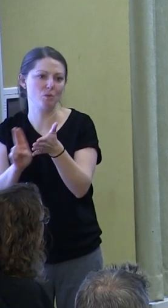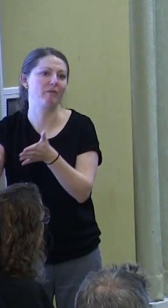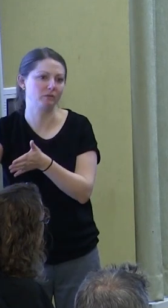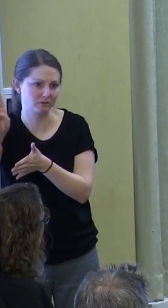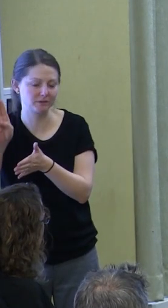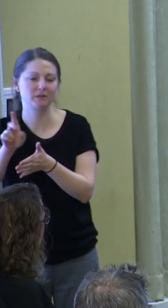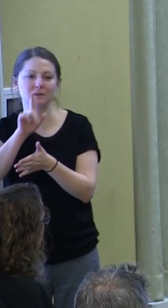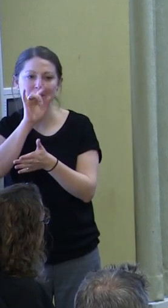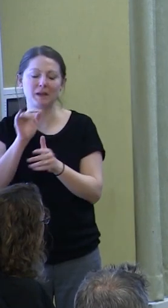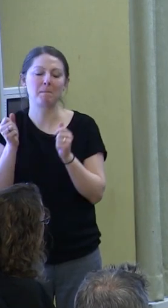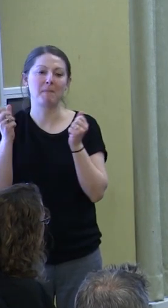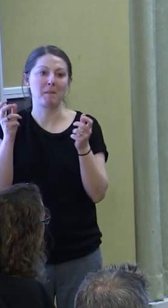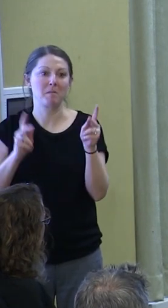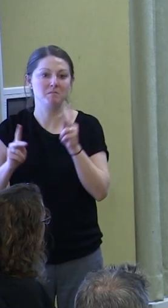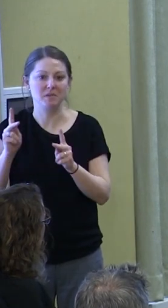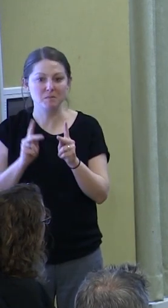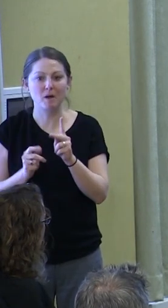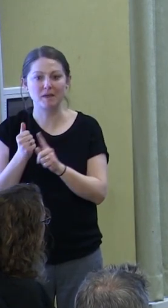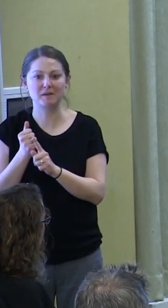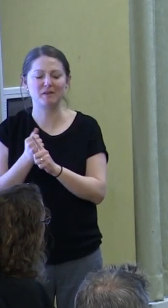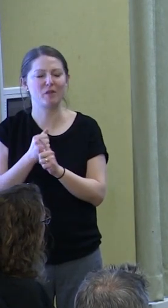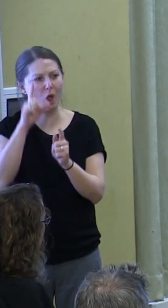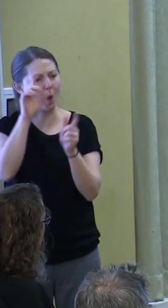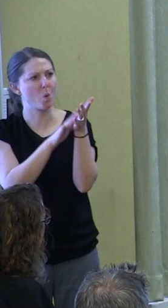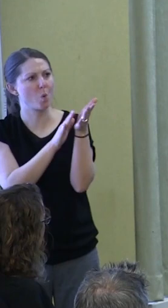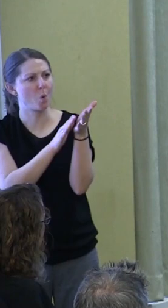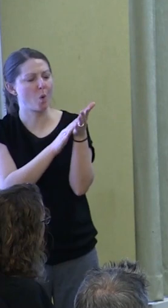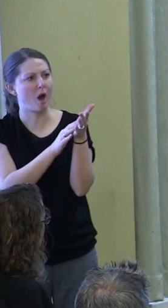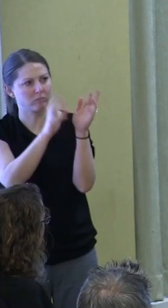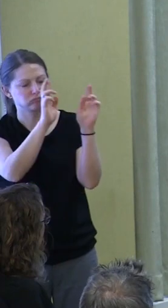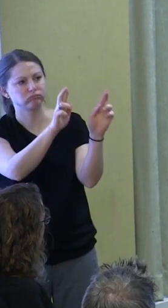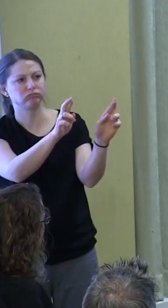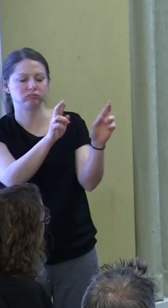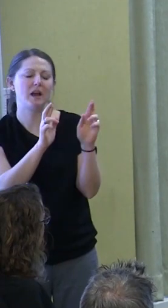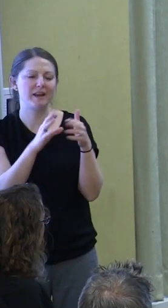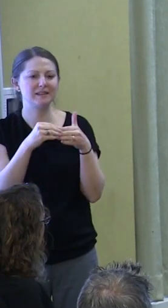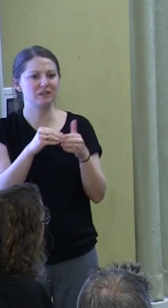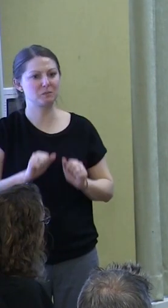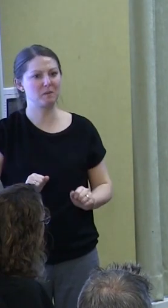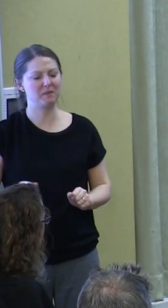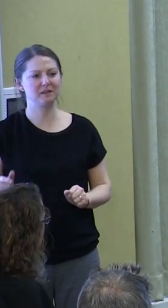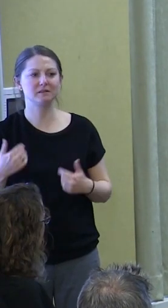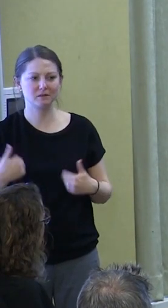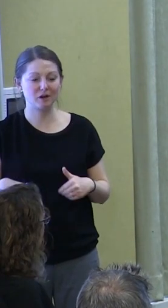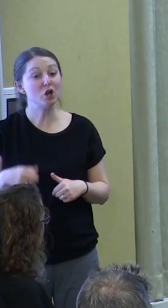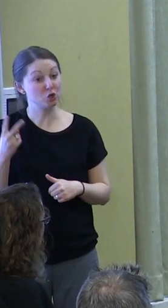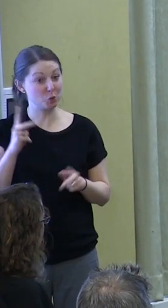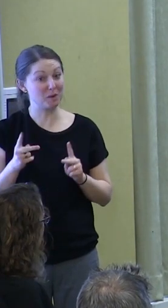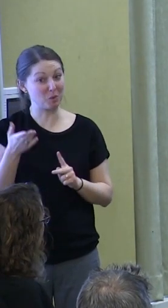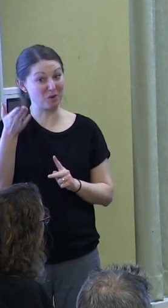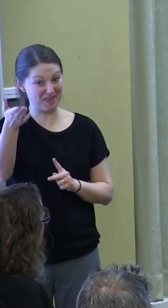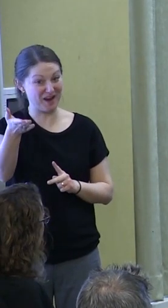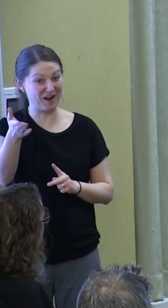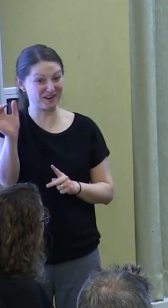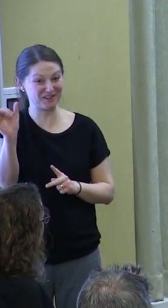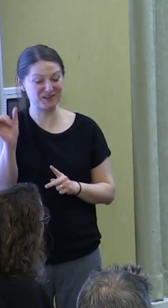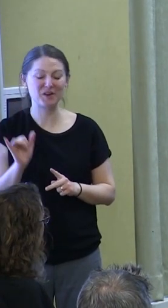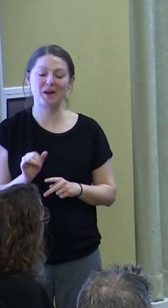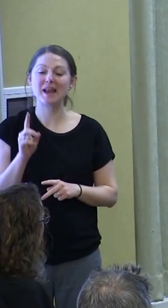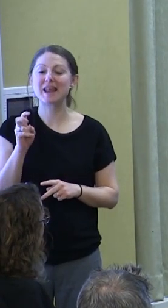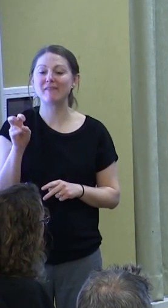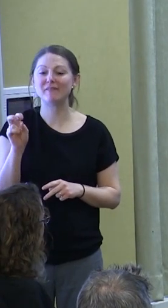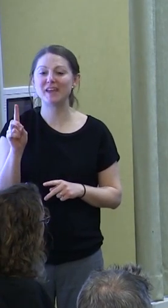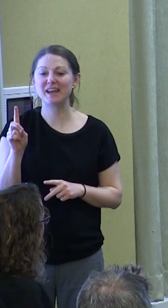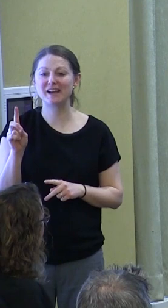many folks who admired him and his leadership abilities. Two of them were there that day. was David Gergen, a